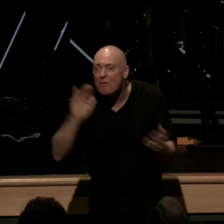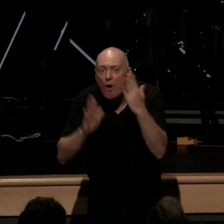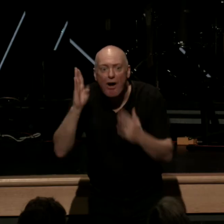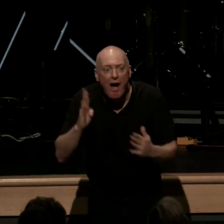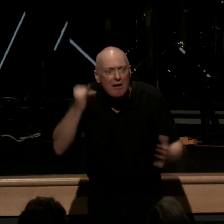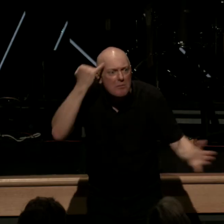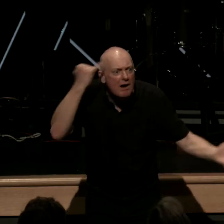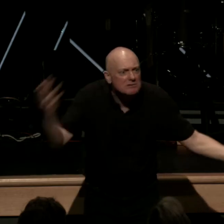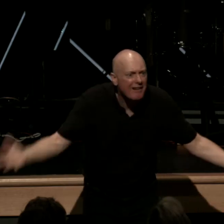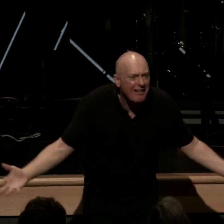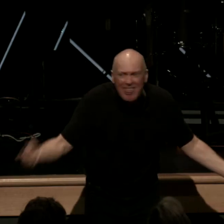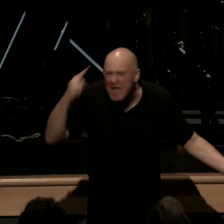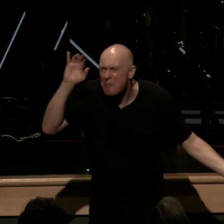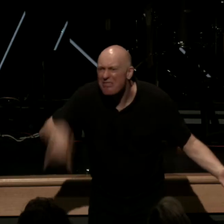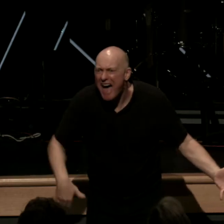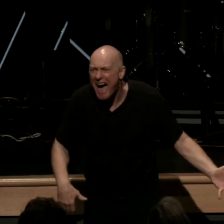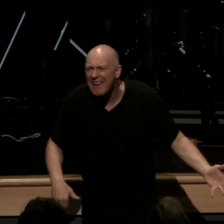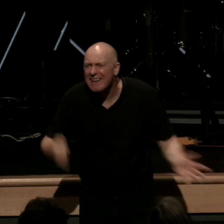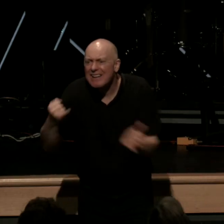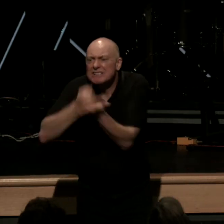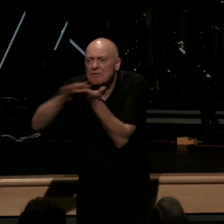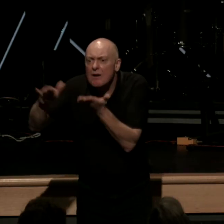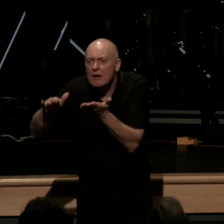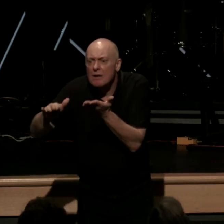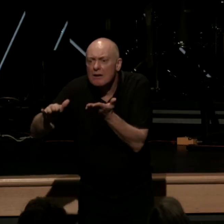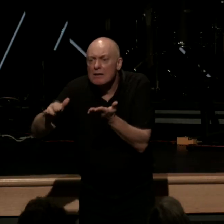just think about it being justified means God no longer sees your sin